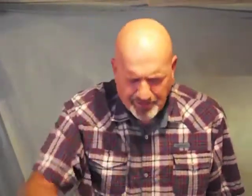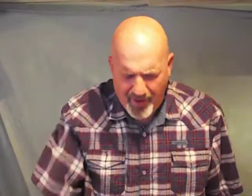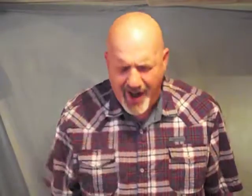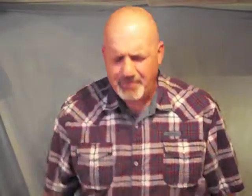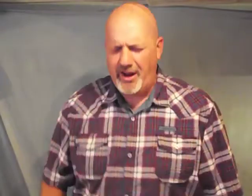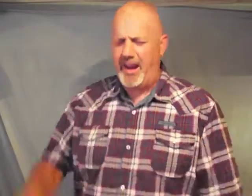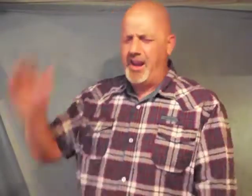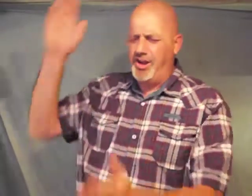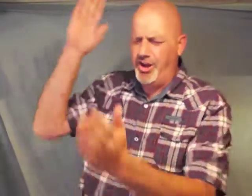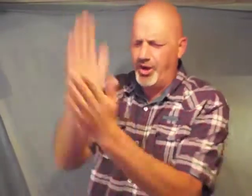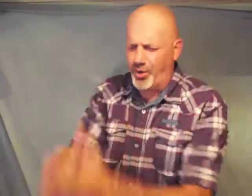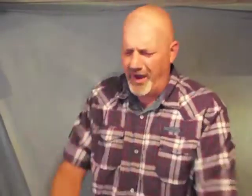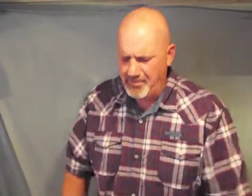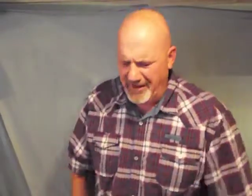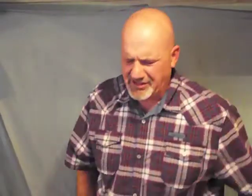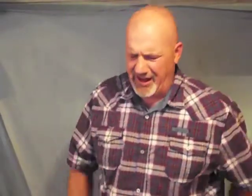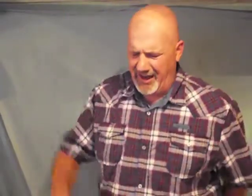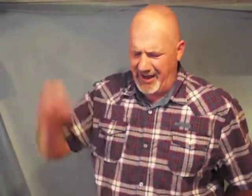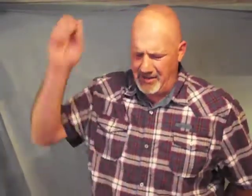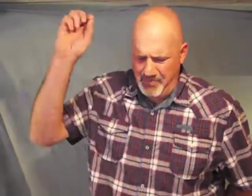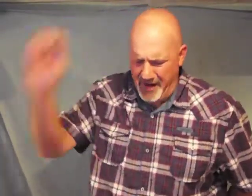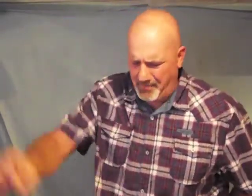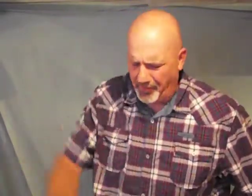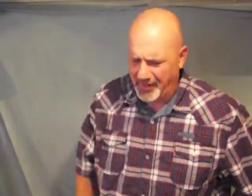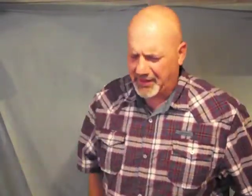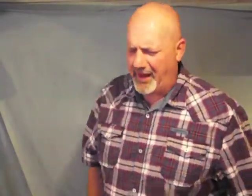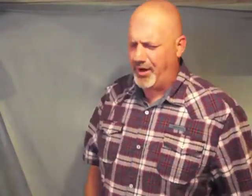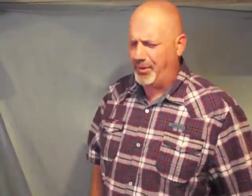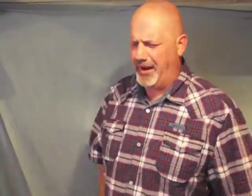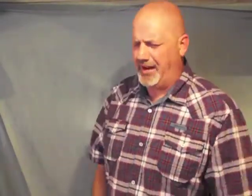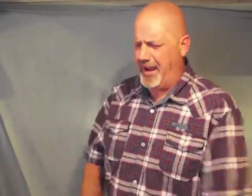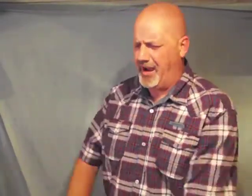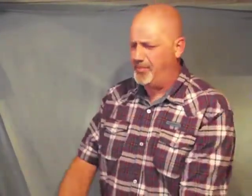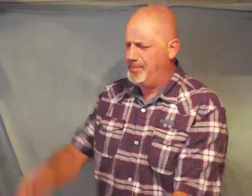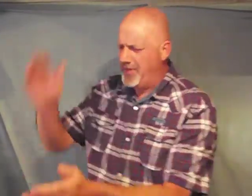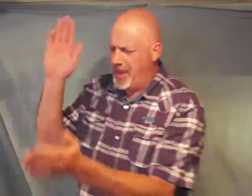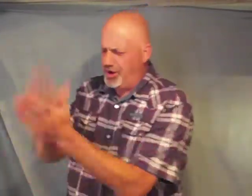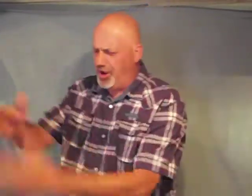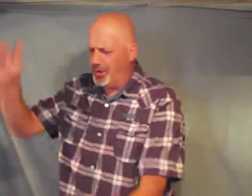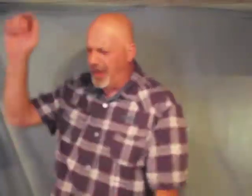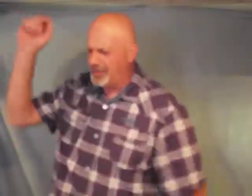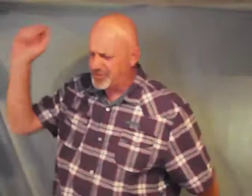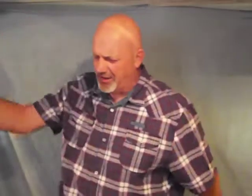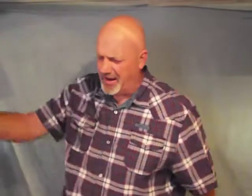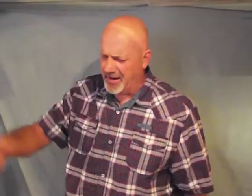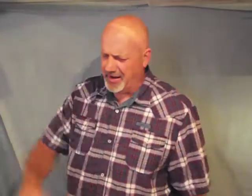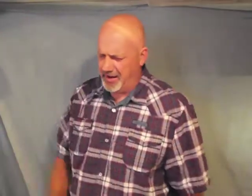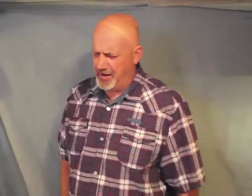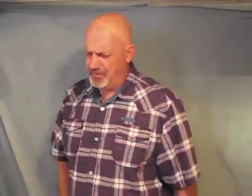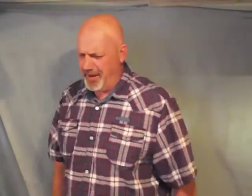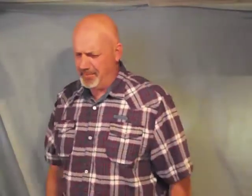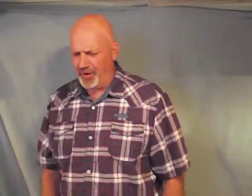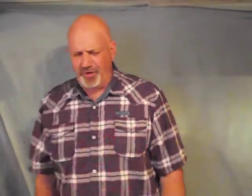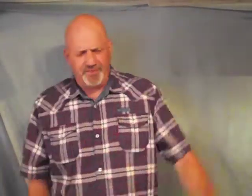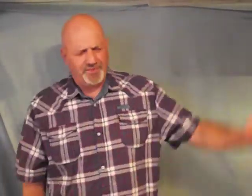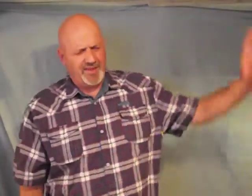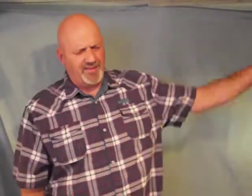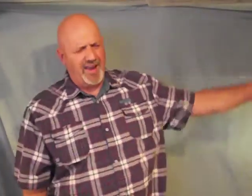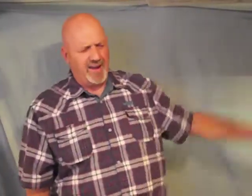property you quit misleading people that they don't need to help you keep sending people that they can